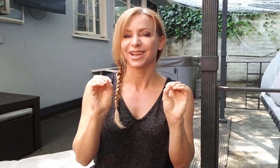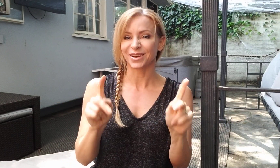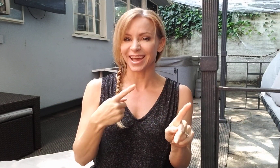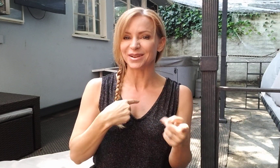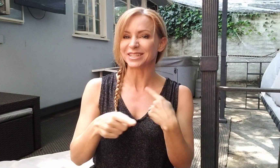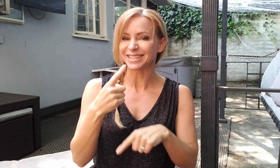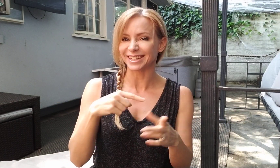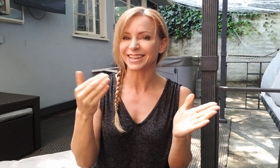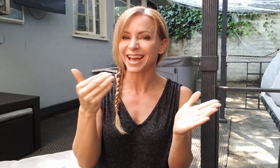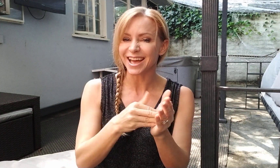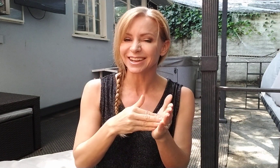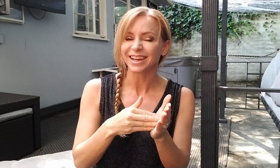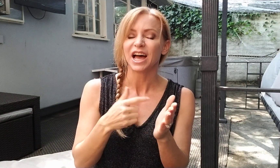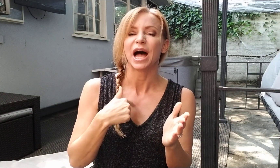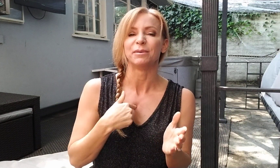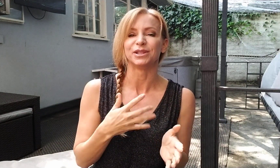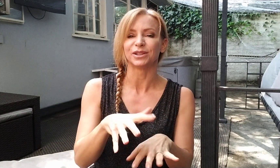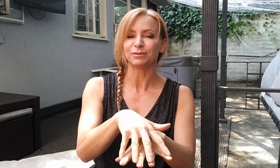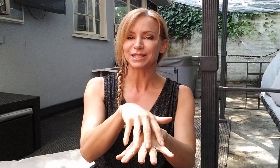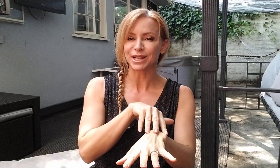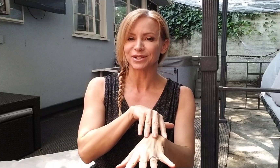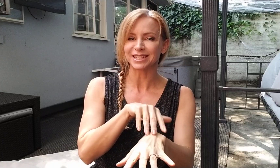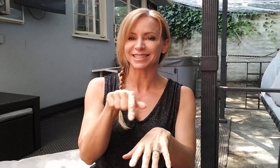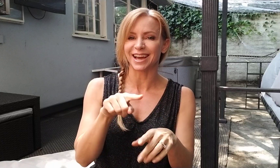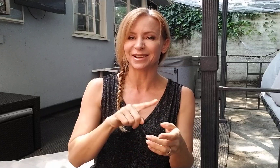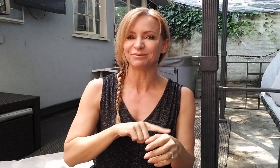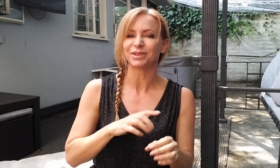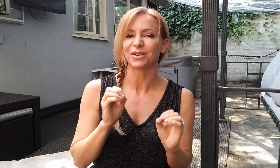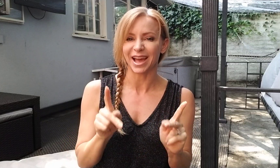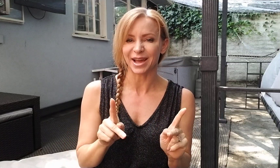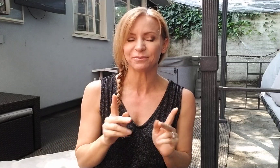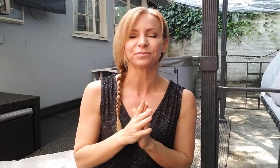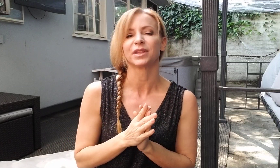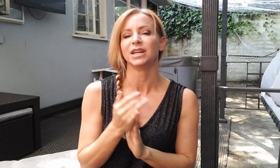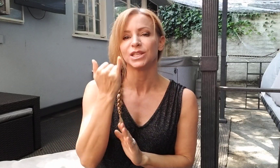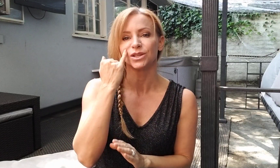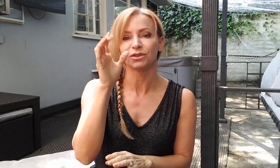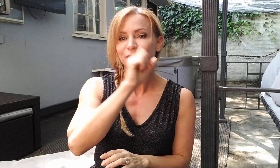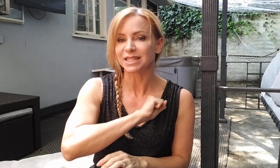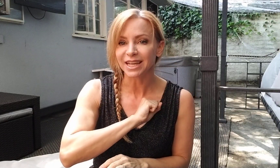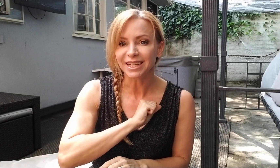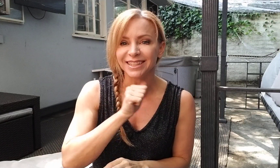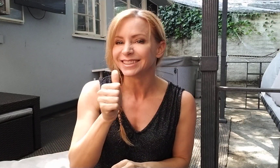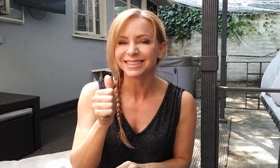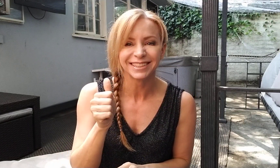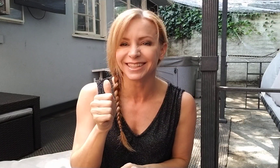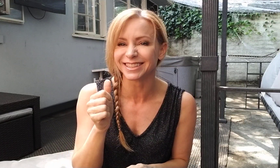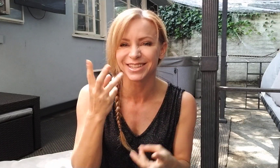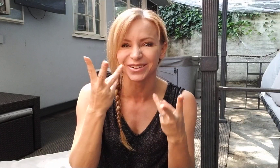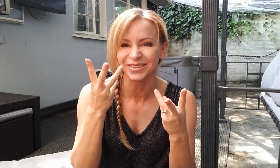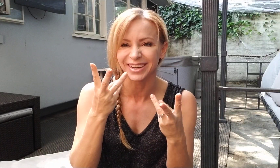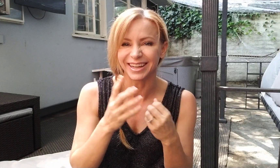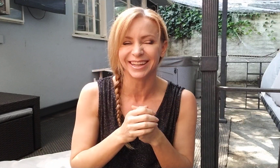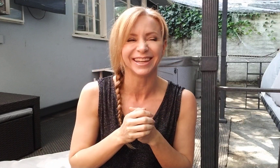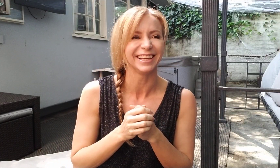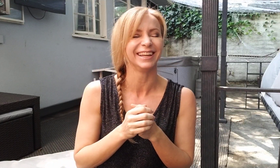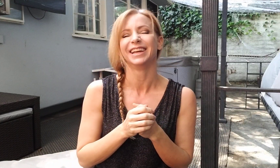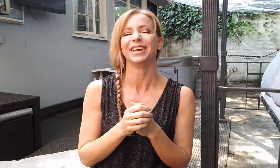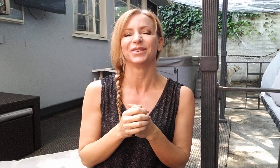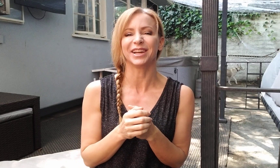okay I'm gonna sign it again I'm gonna do it a little bit slower this time okay so if you missed it don't worry here we